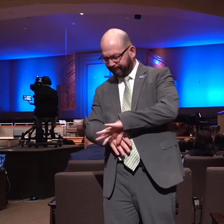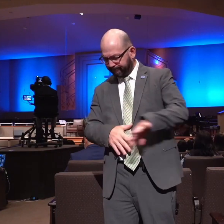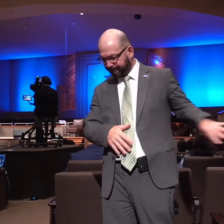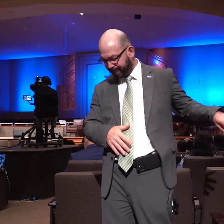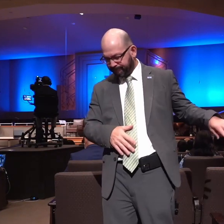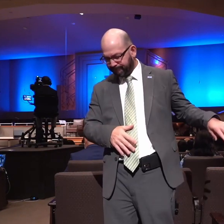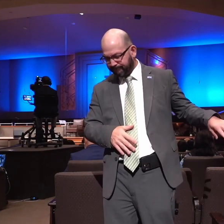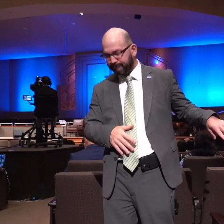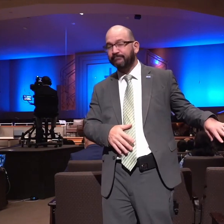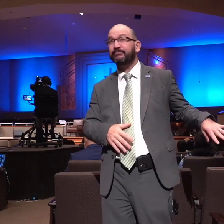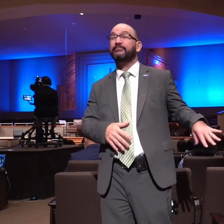use me